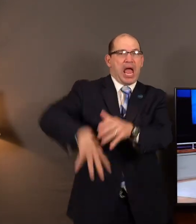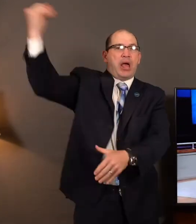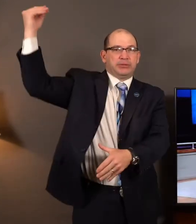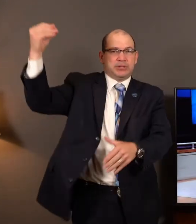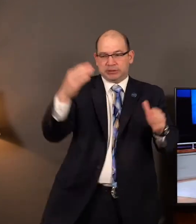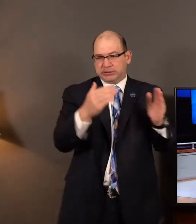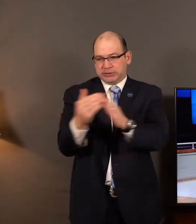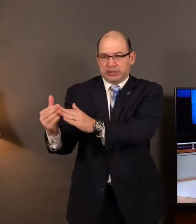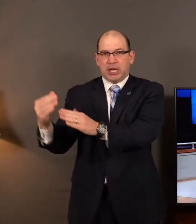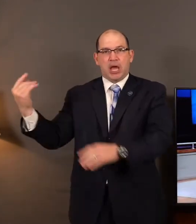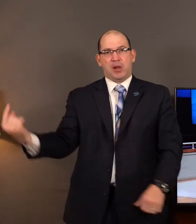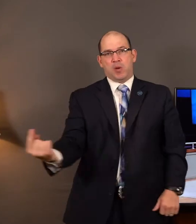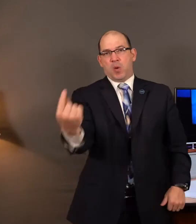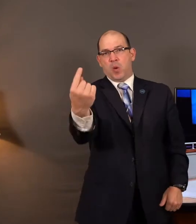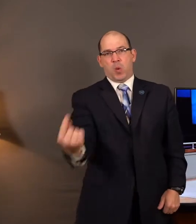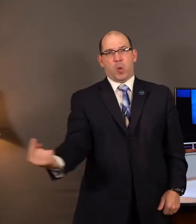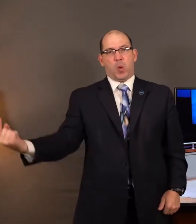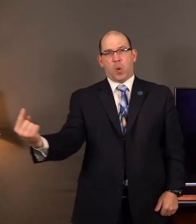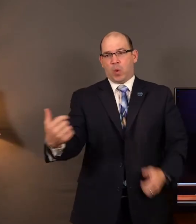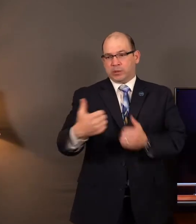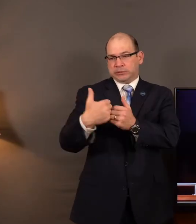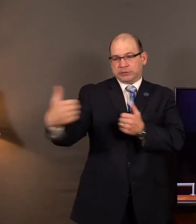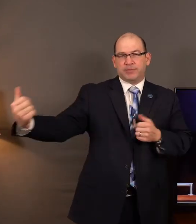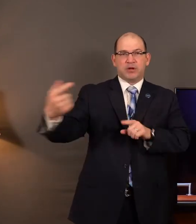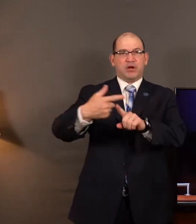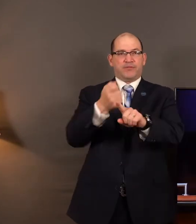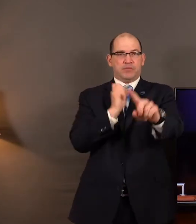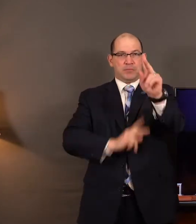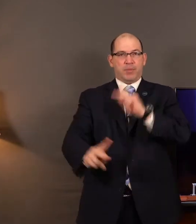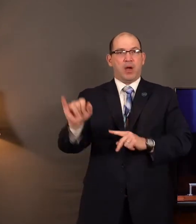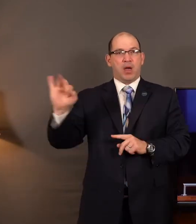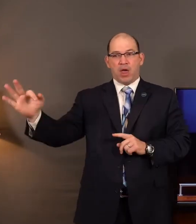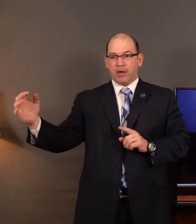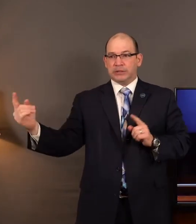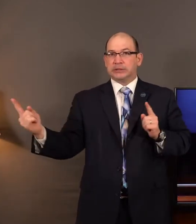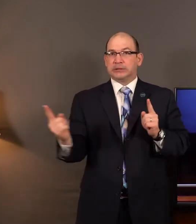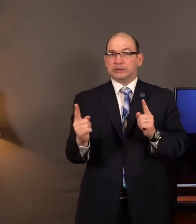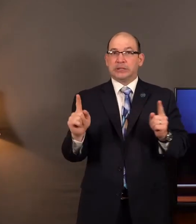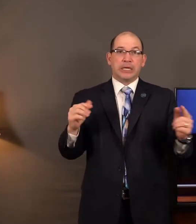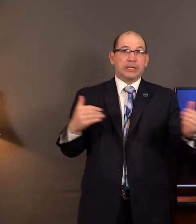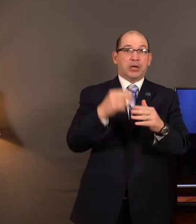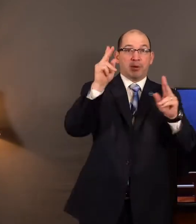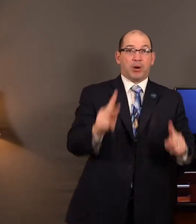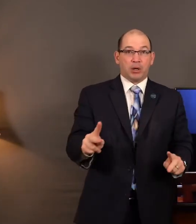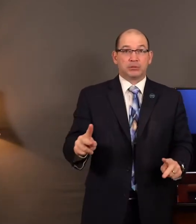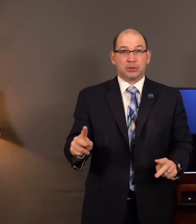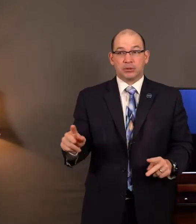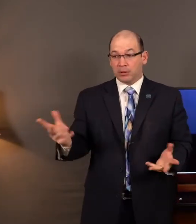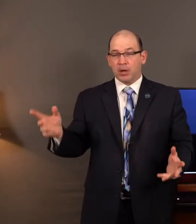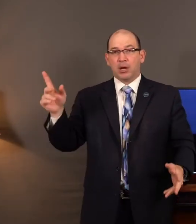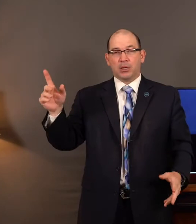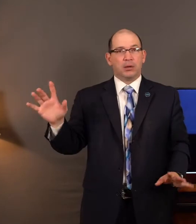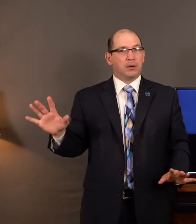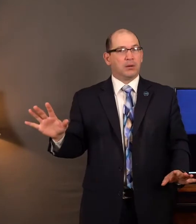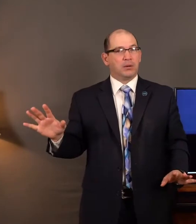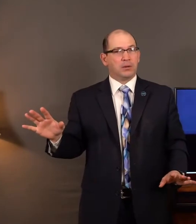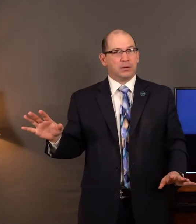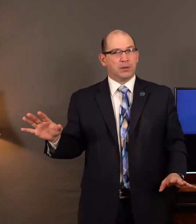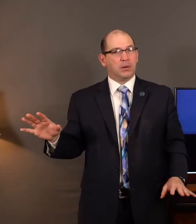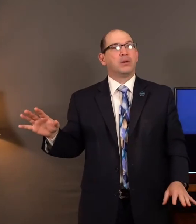alone. You were to be away from people. And if you came in contact with anyone around you. You talk about social distancing. When